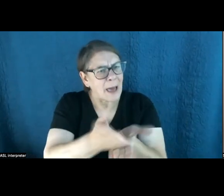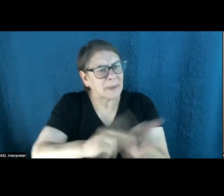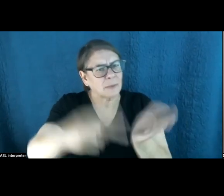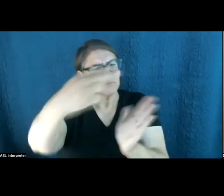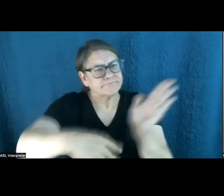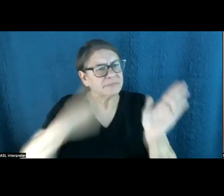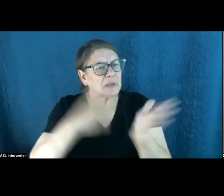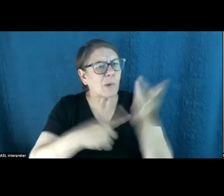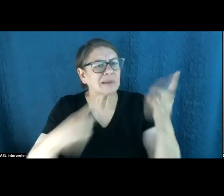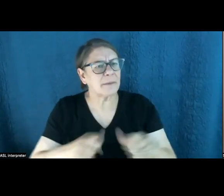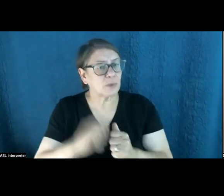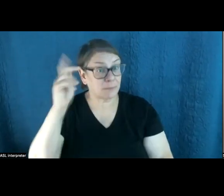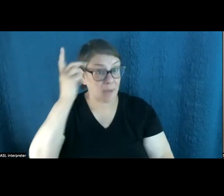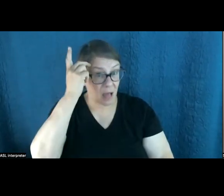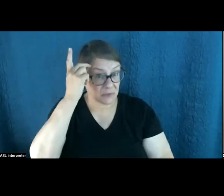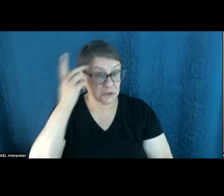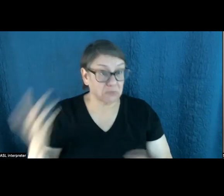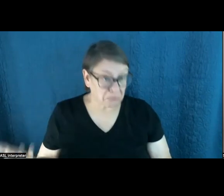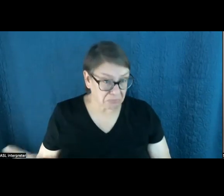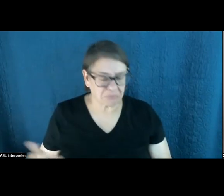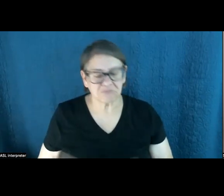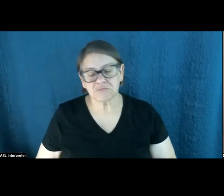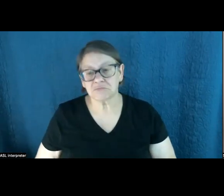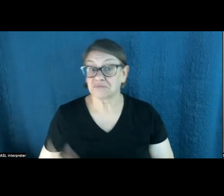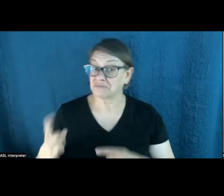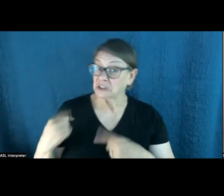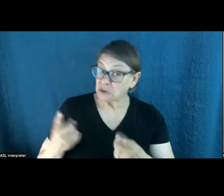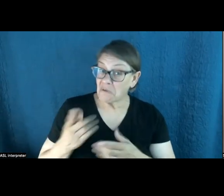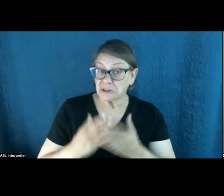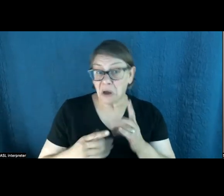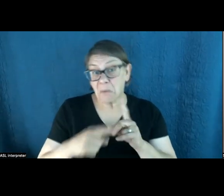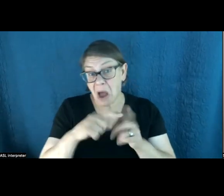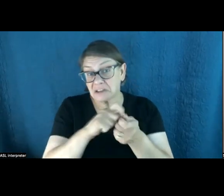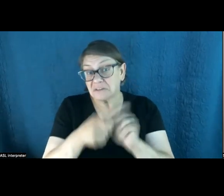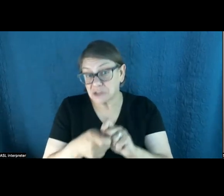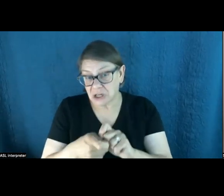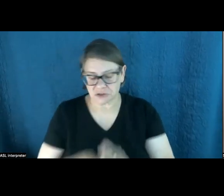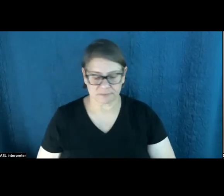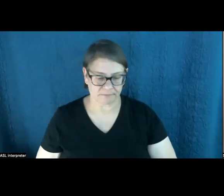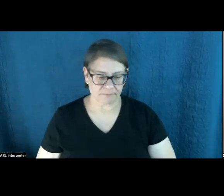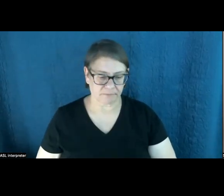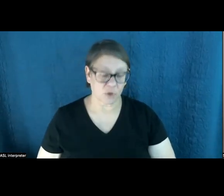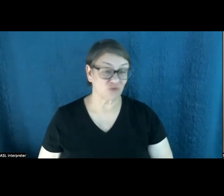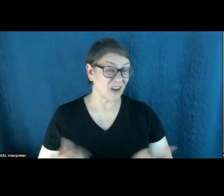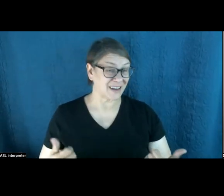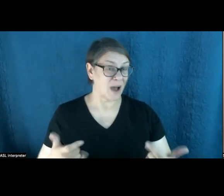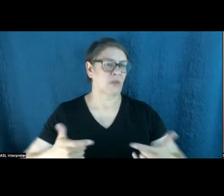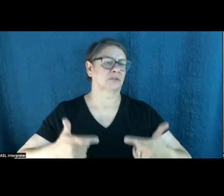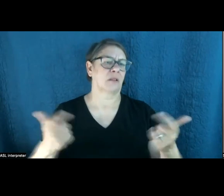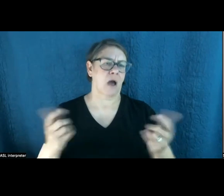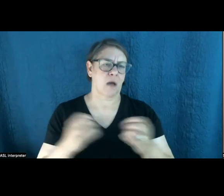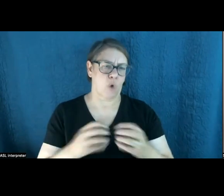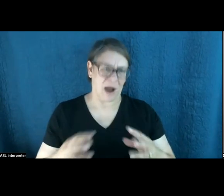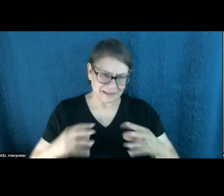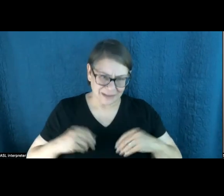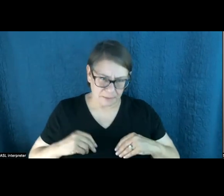politics. There's definitely been some positive change since then. So one big thing is there's way more acceptance now of the reality